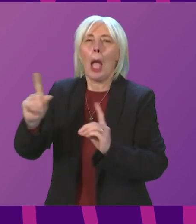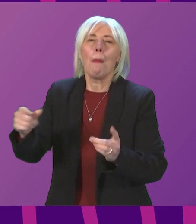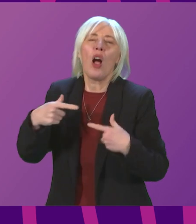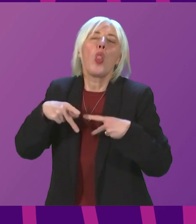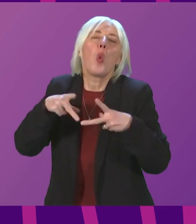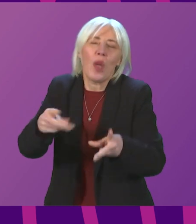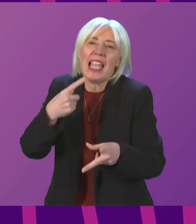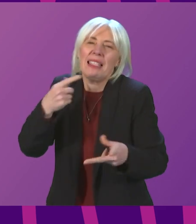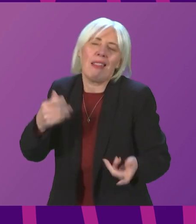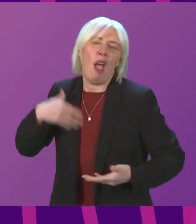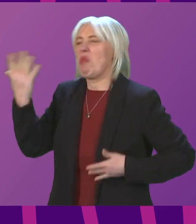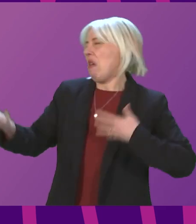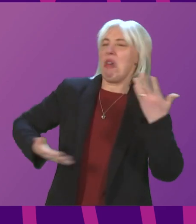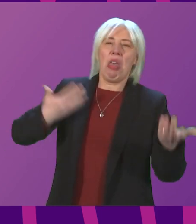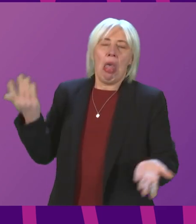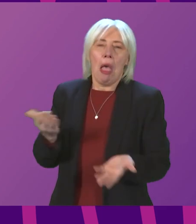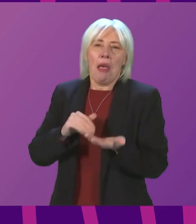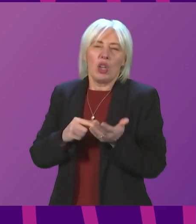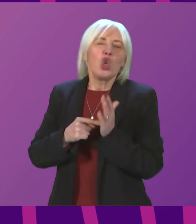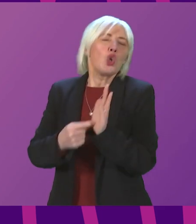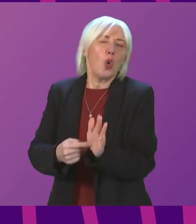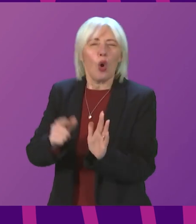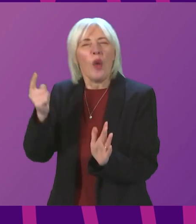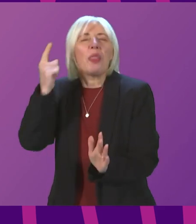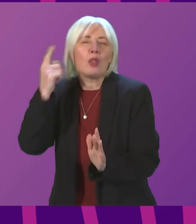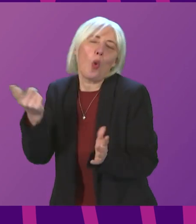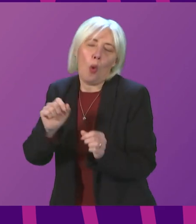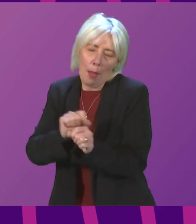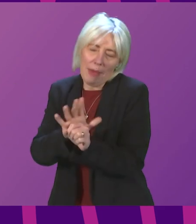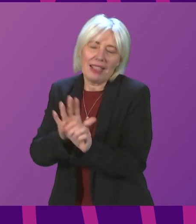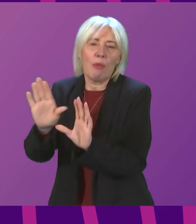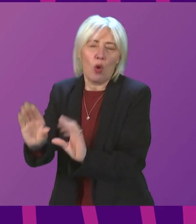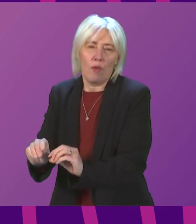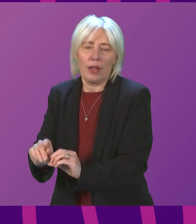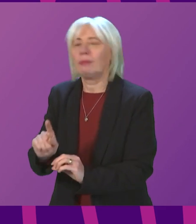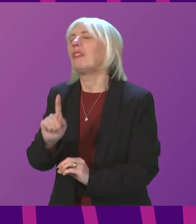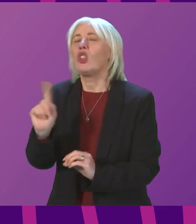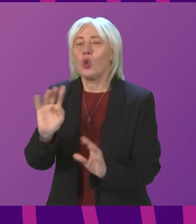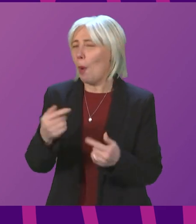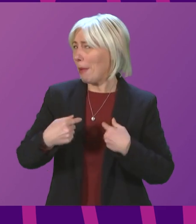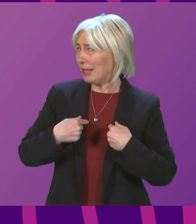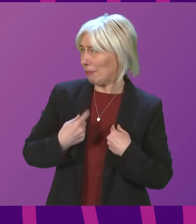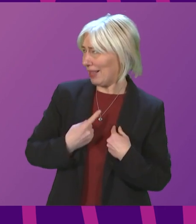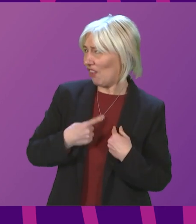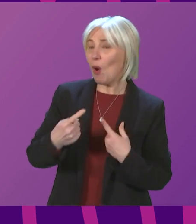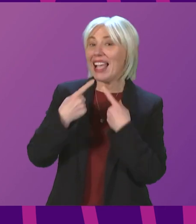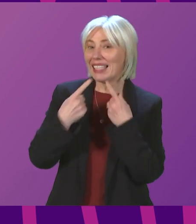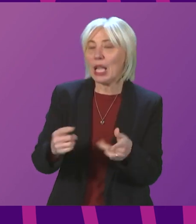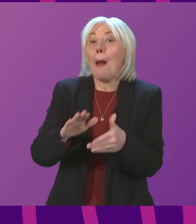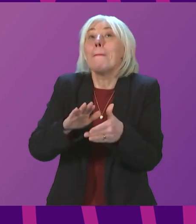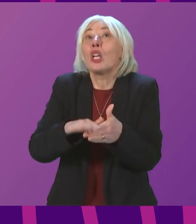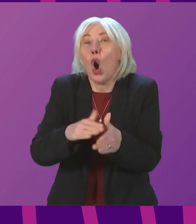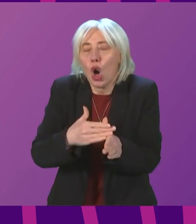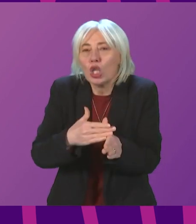wants us to think. But, Presiding Officer, what I narrated here was a situation that, because of the